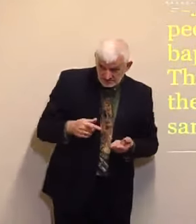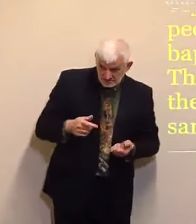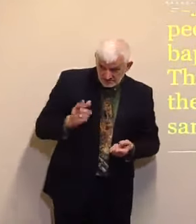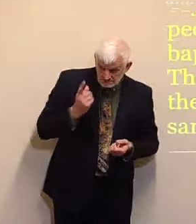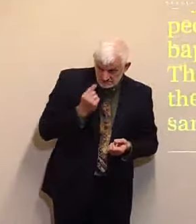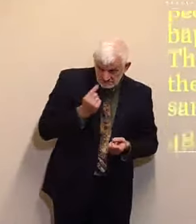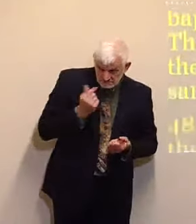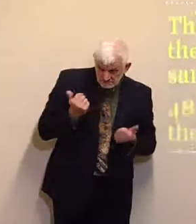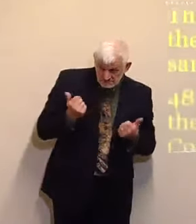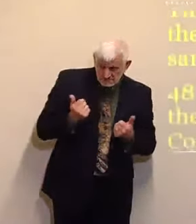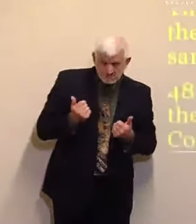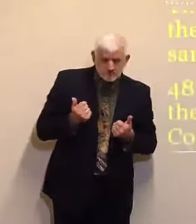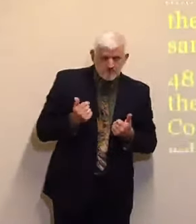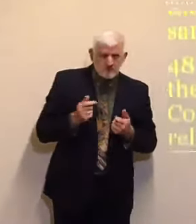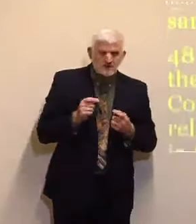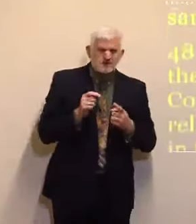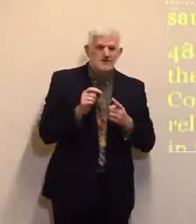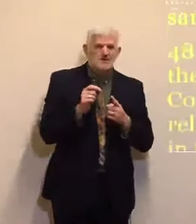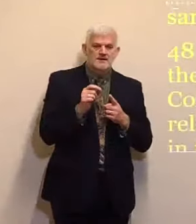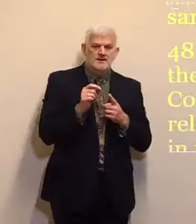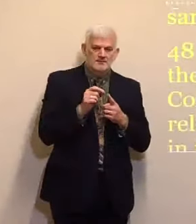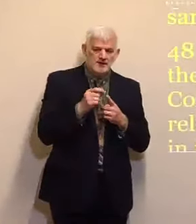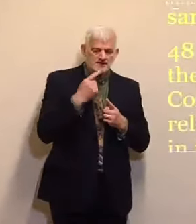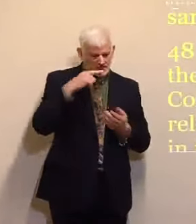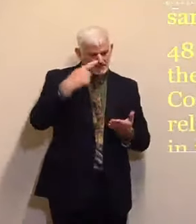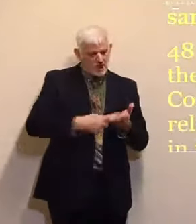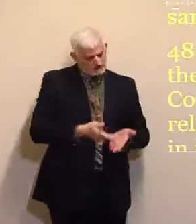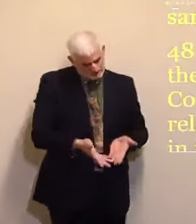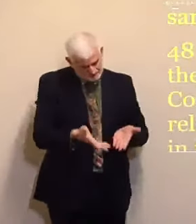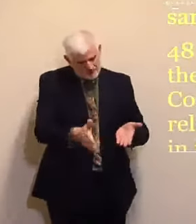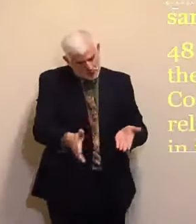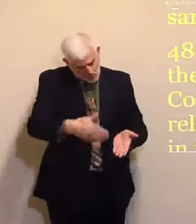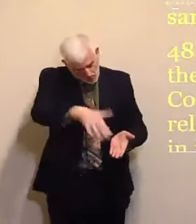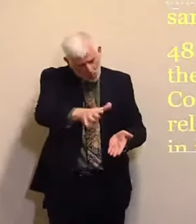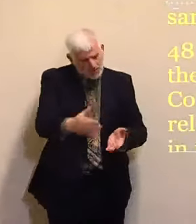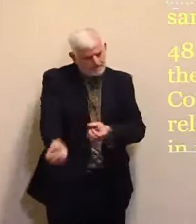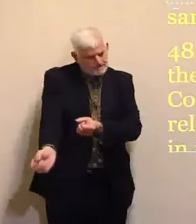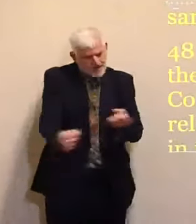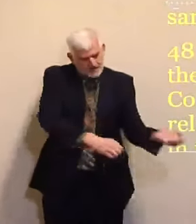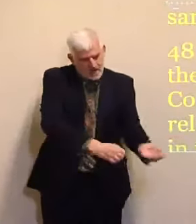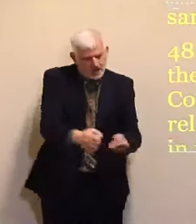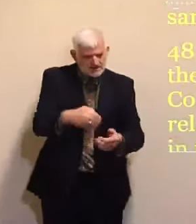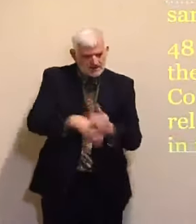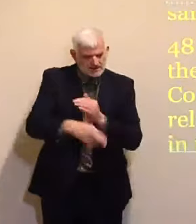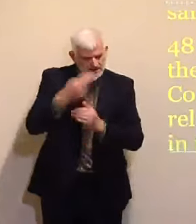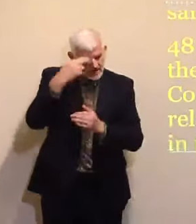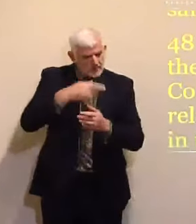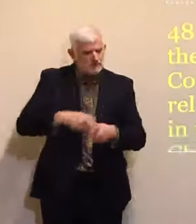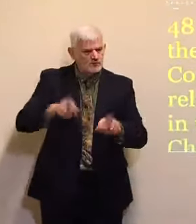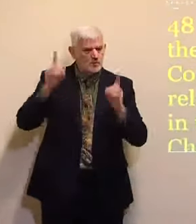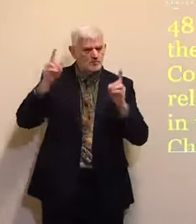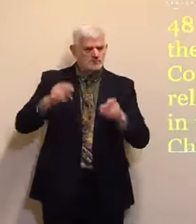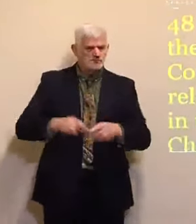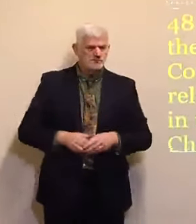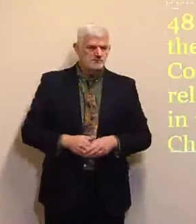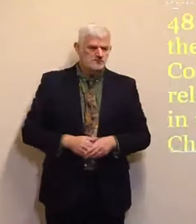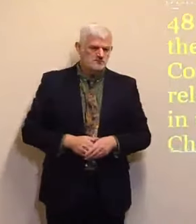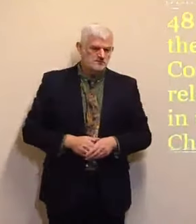And he commanded them To be baptized In the name of the Lord Then pray